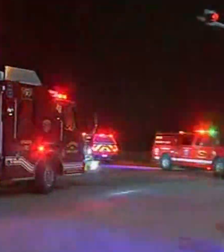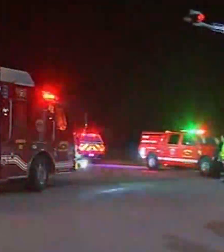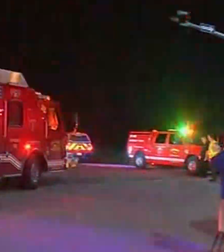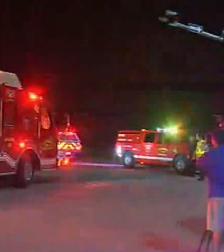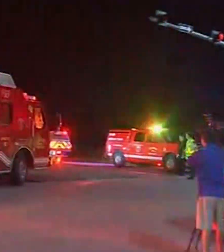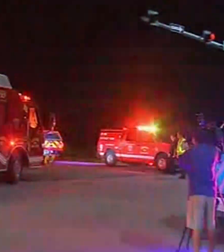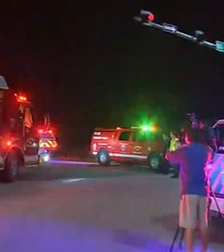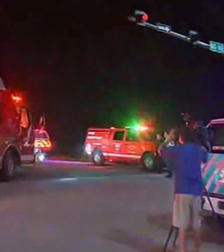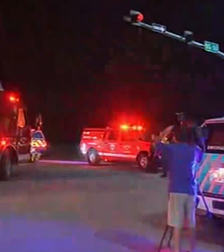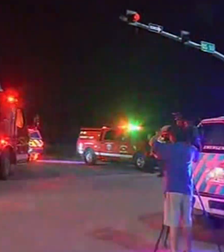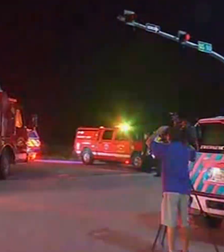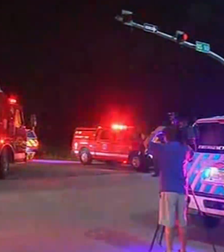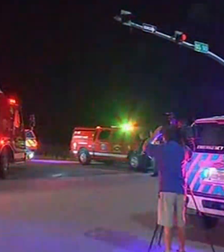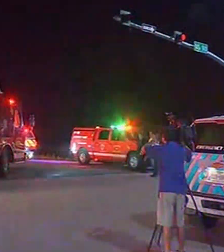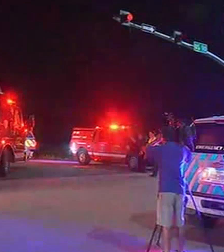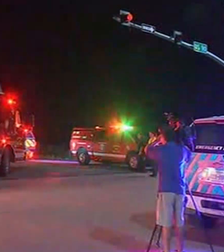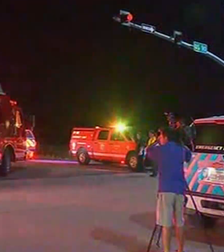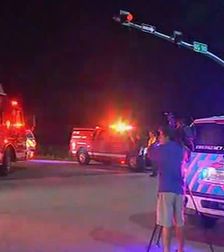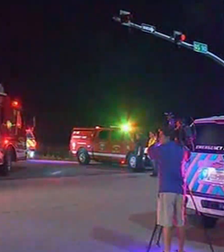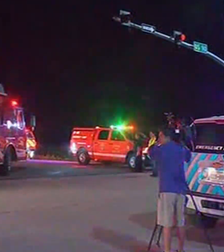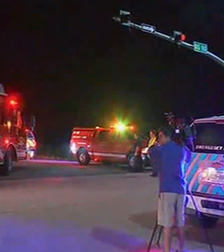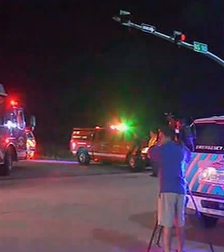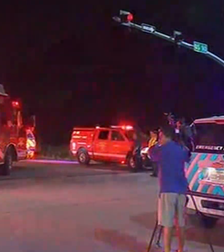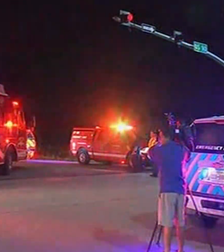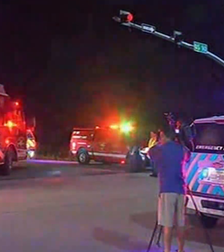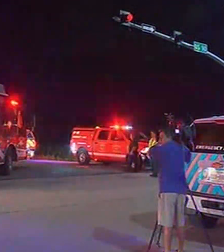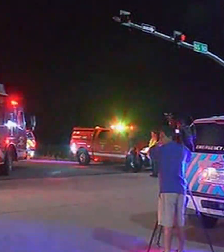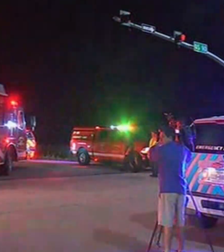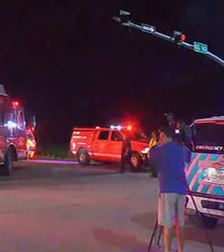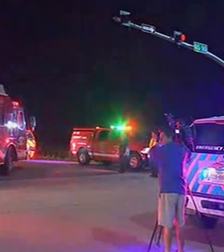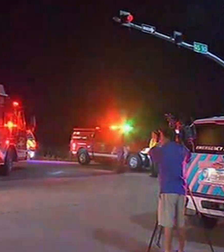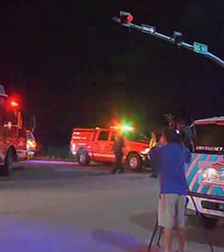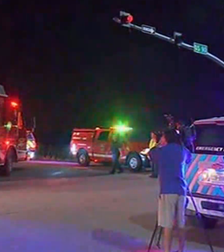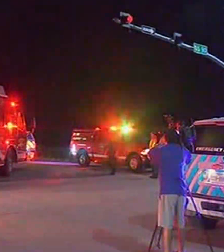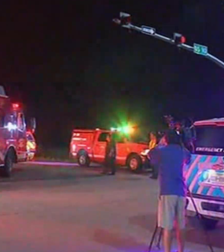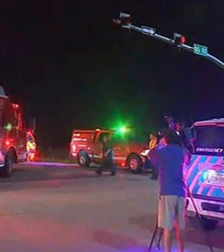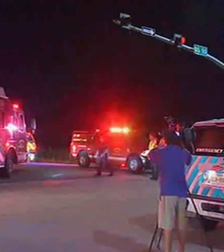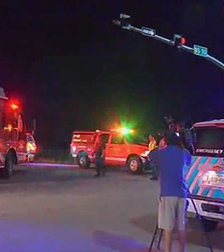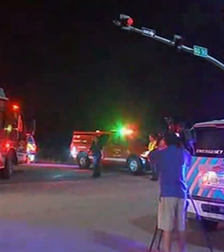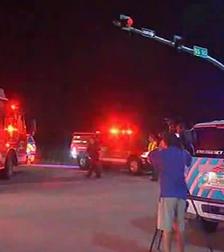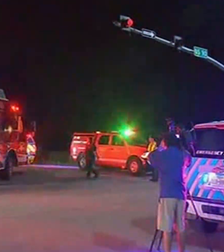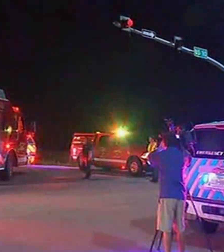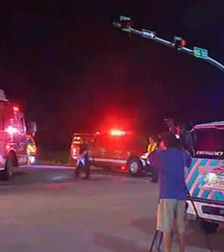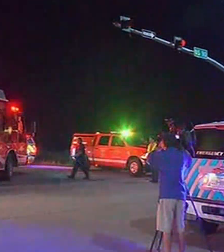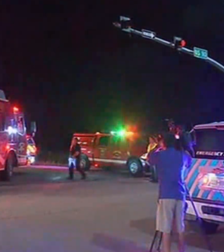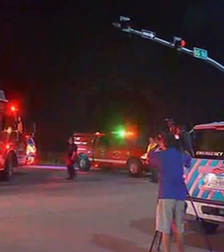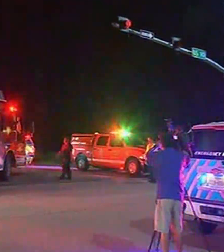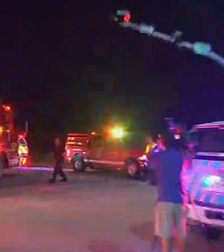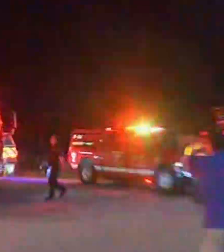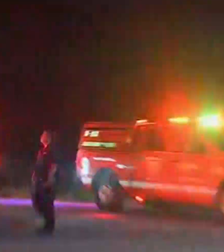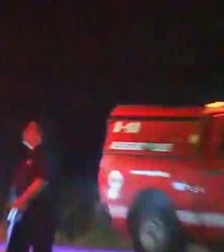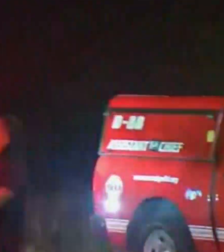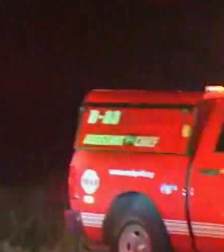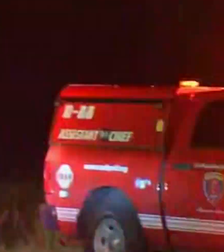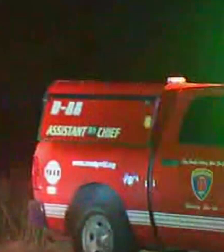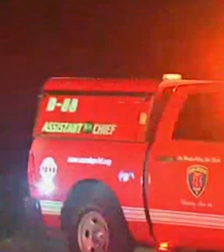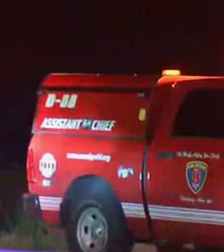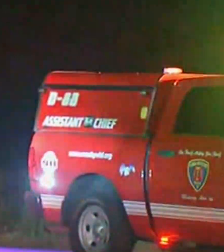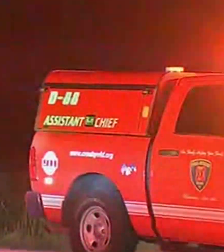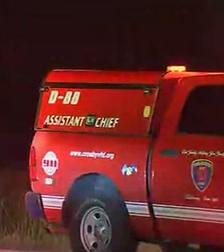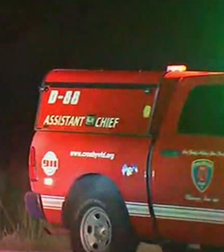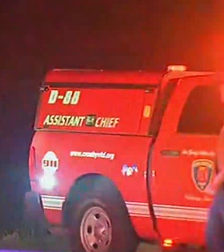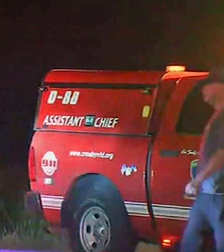the question is whether or not we can actually get in and assess the full scale of the impacts from an environmental standpoint to